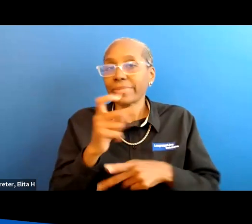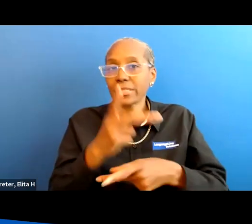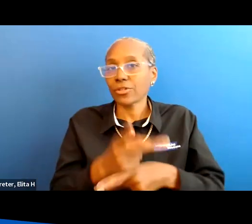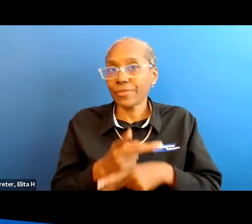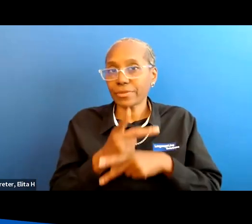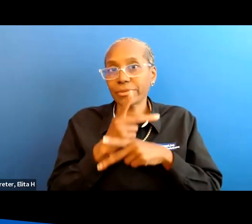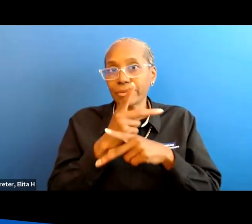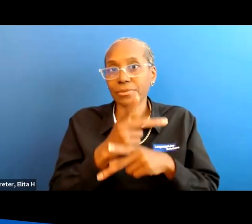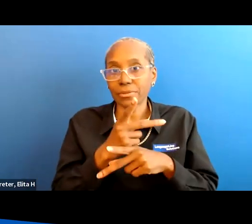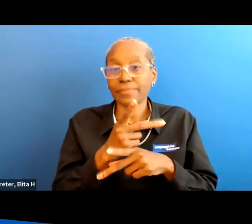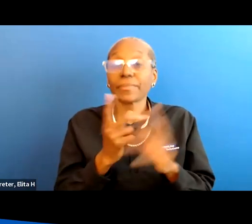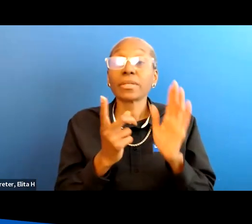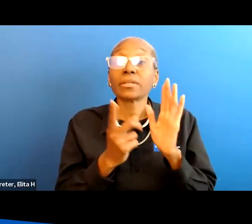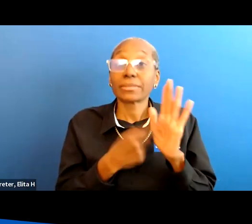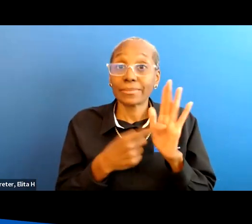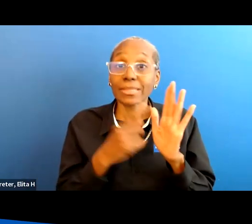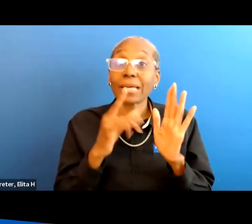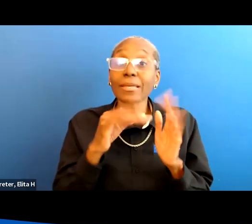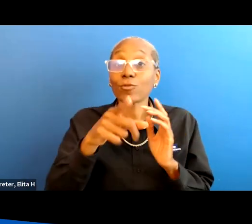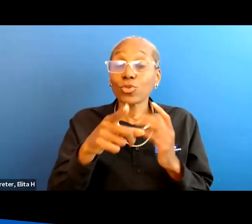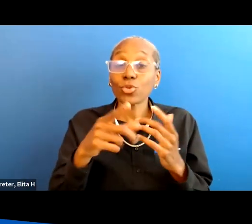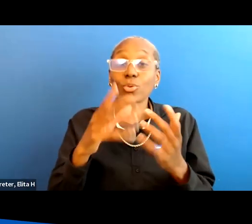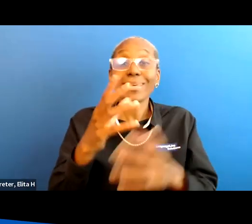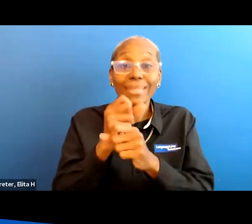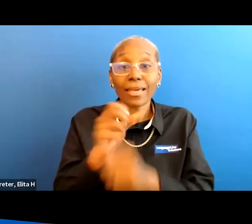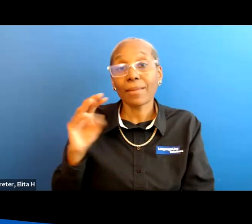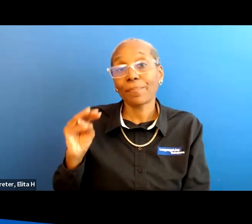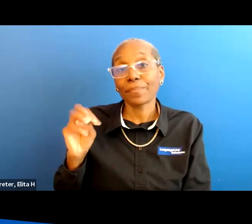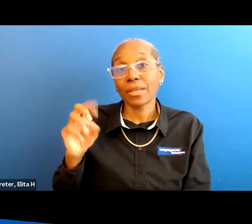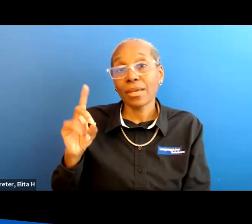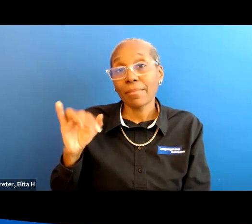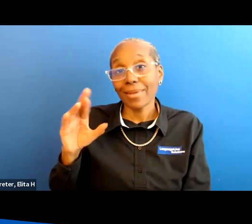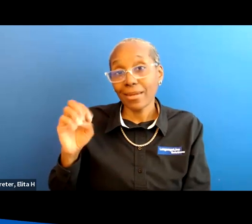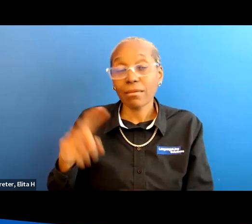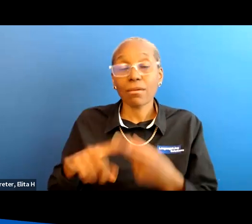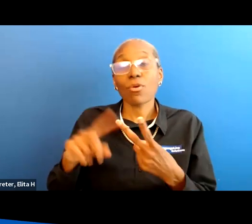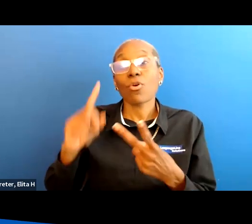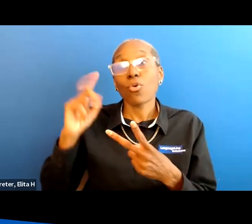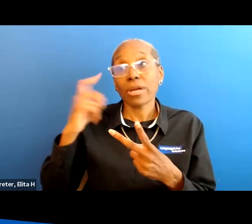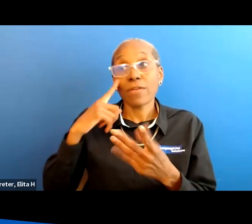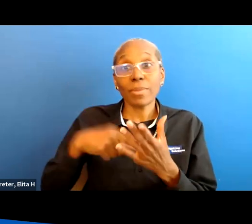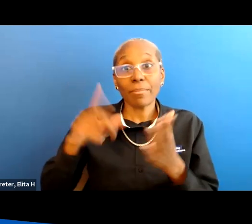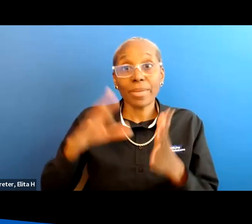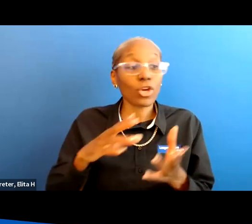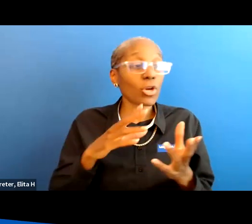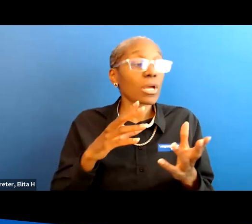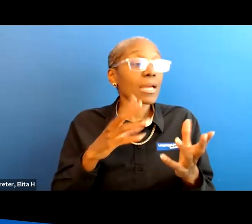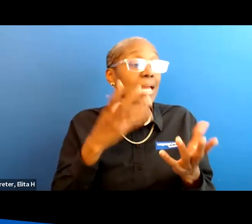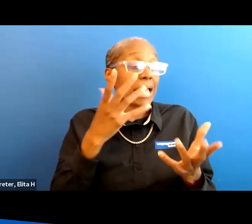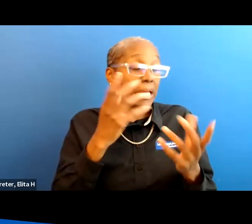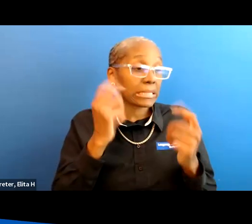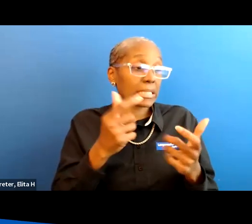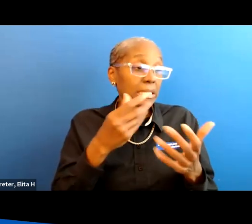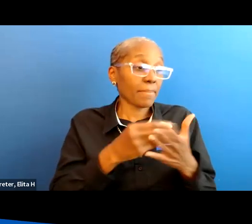with that because sometimes if you're on medicare or you have a government payer and you get a big infusion of